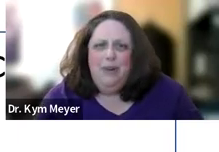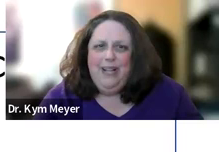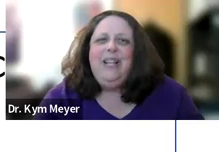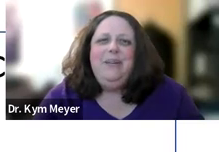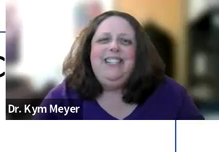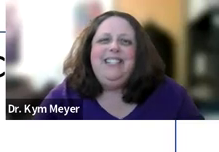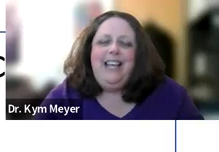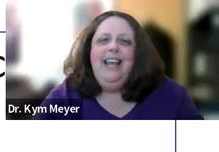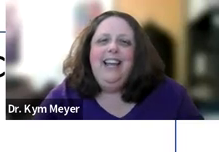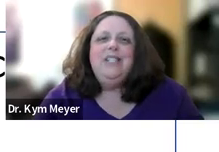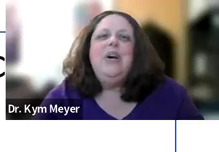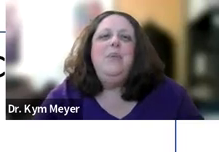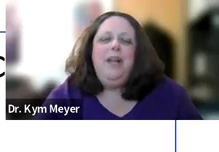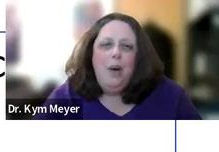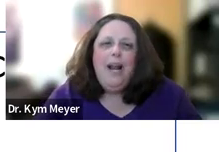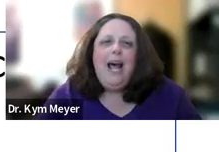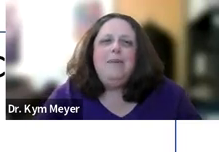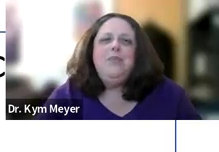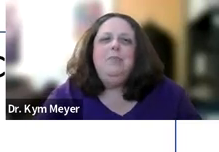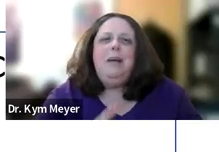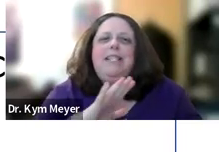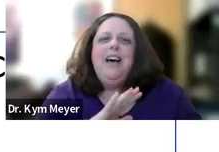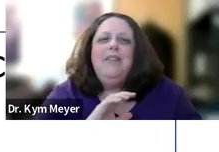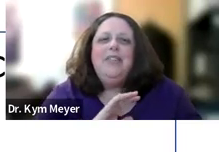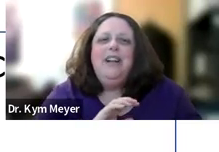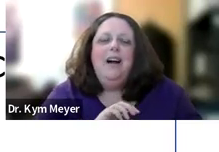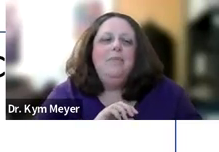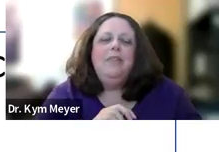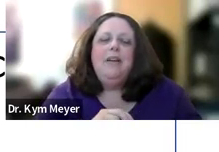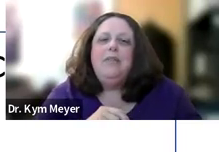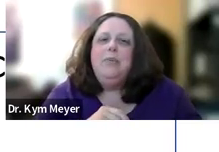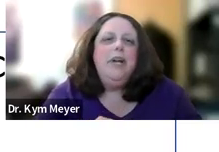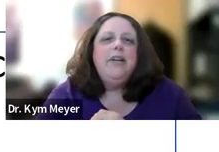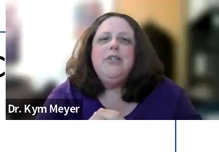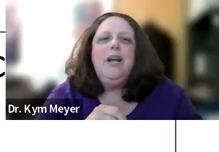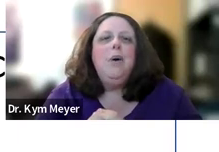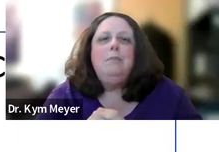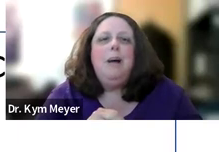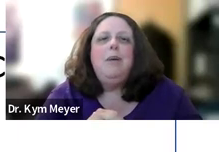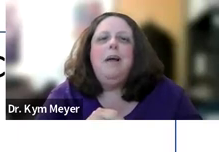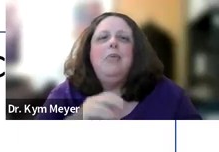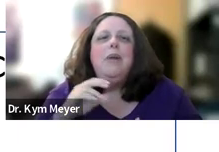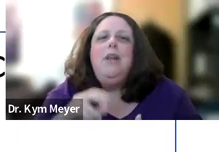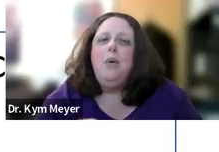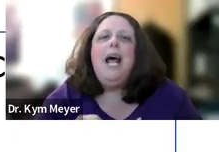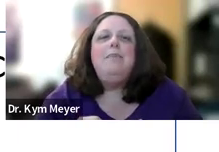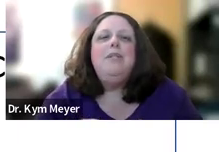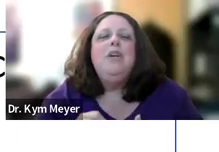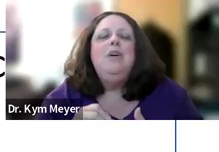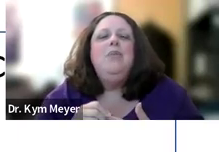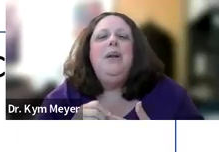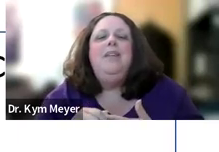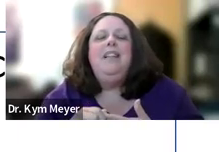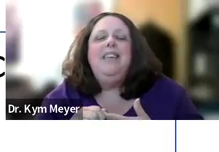So basically what this is saying is we know what happens when babies have their, their newborn hearing screening at one by one month. We know what